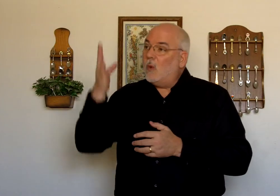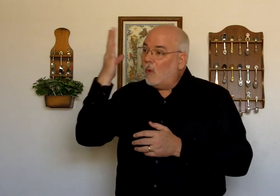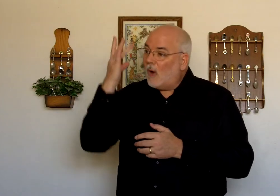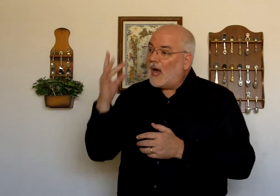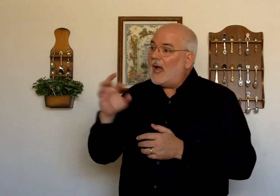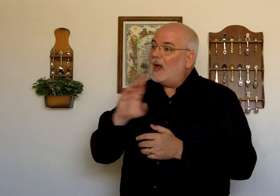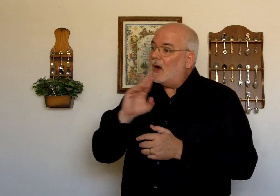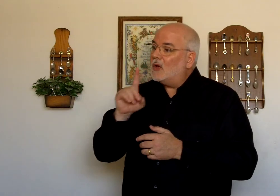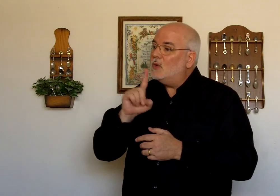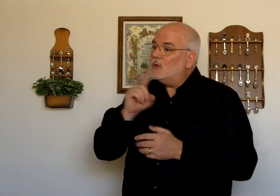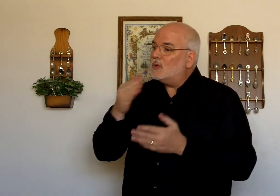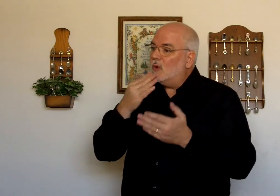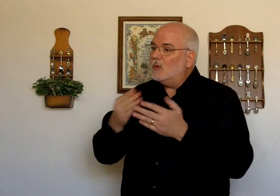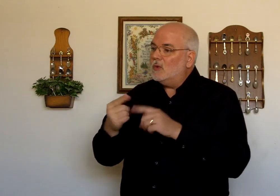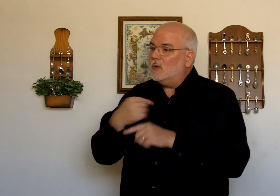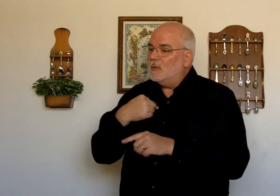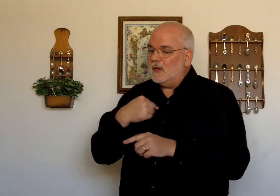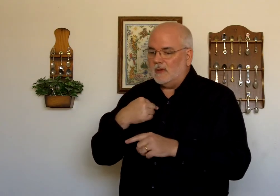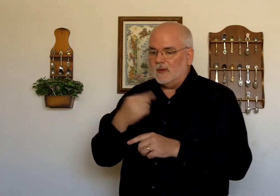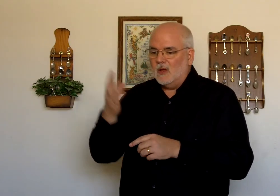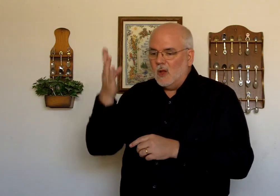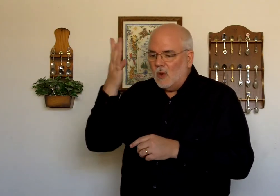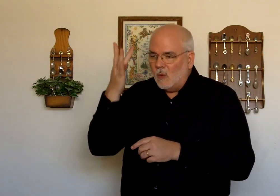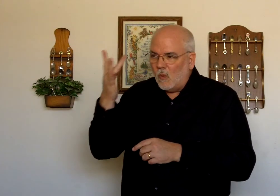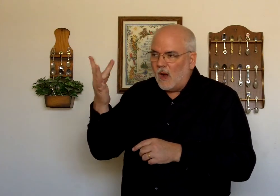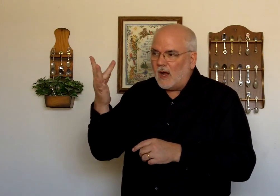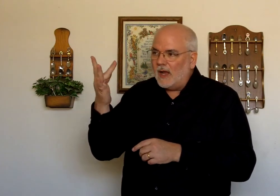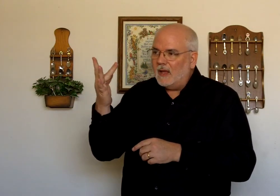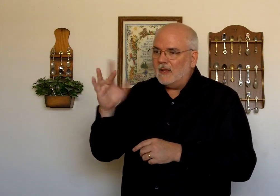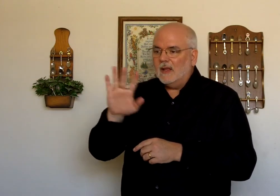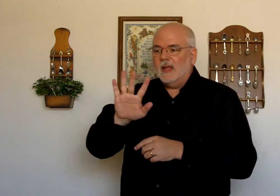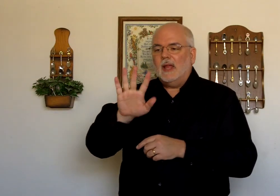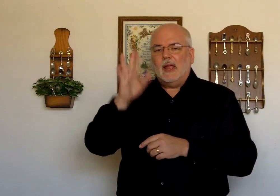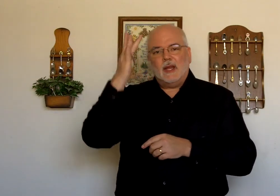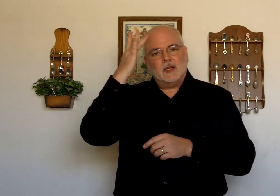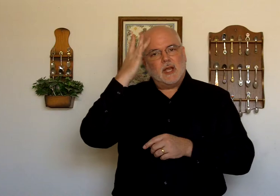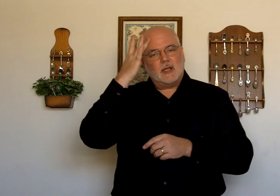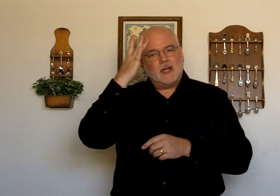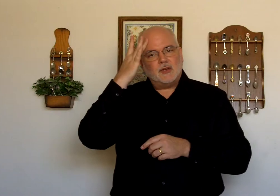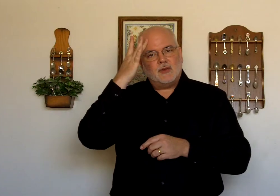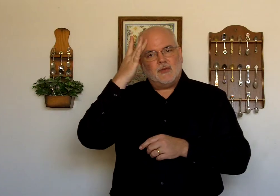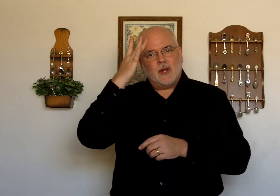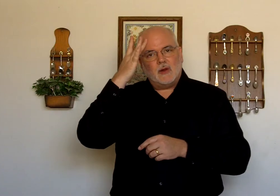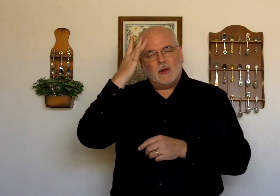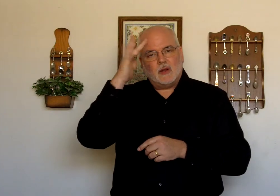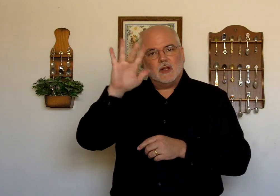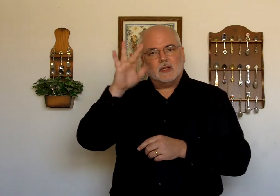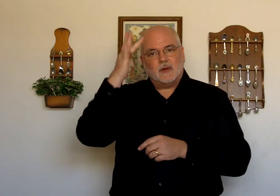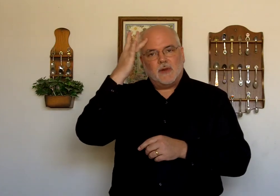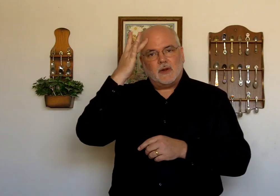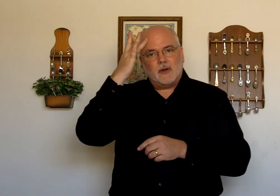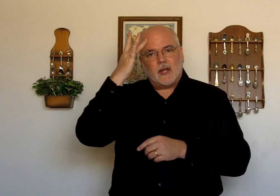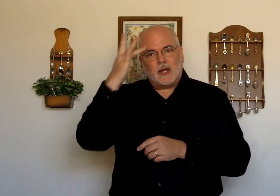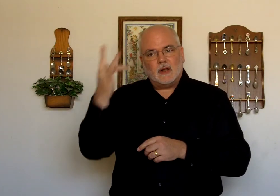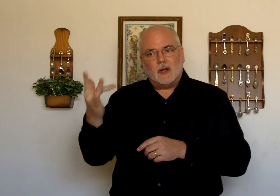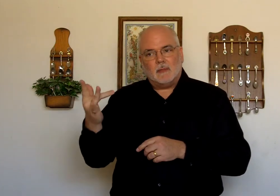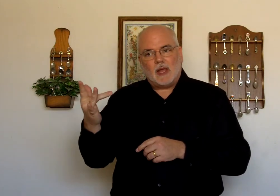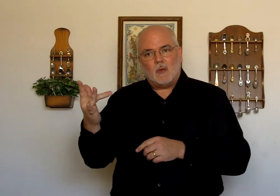Why are you so good to me? Why? And you kind of touch the finger. The center finger to your head. And come back.